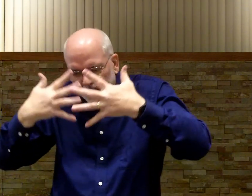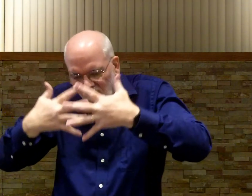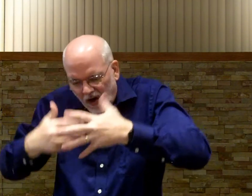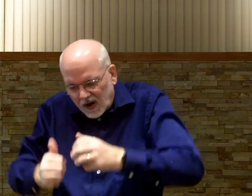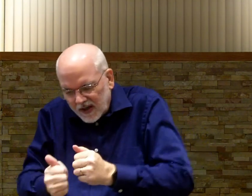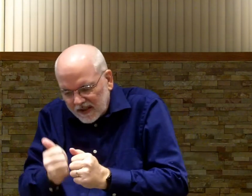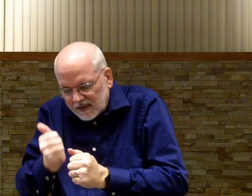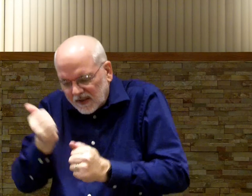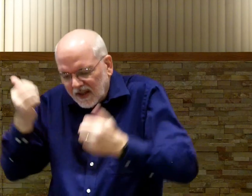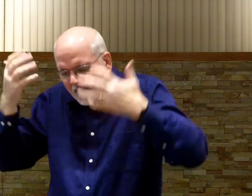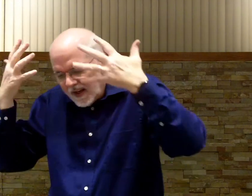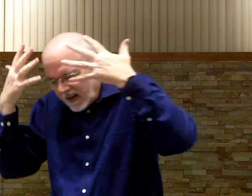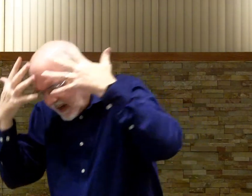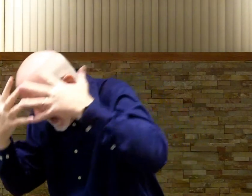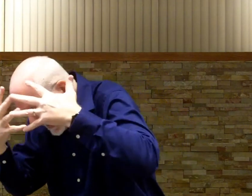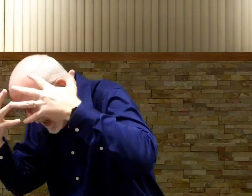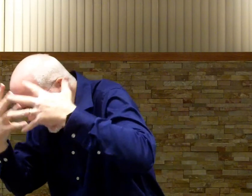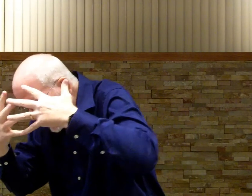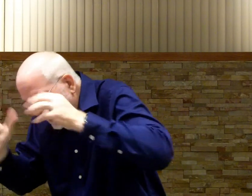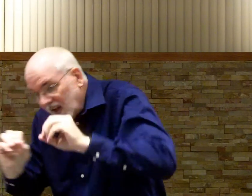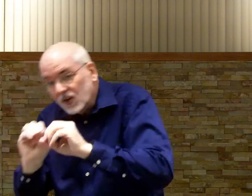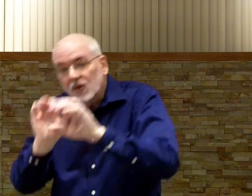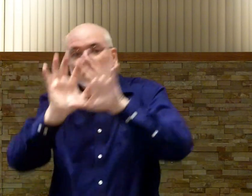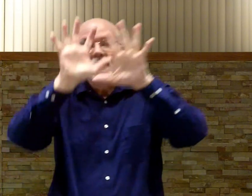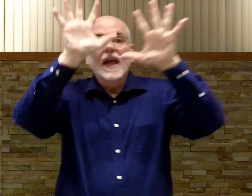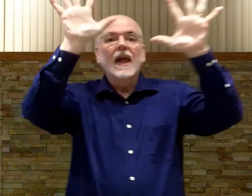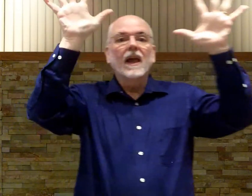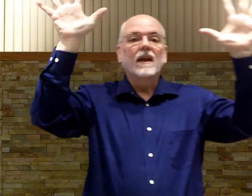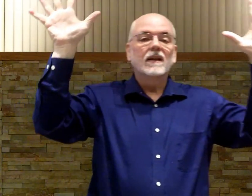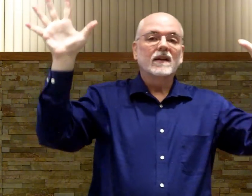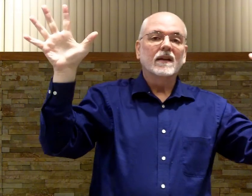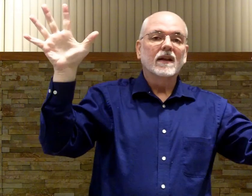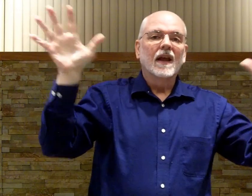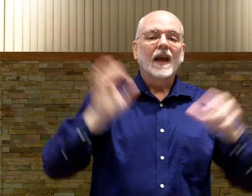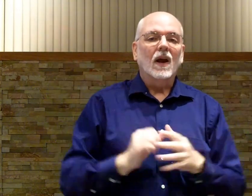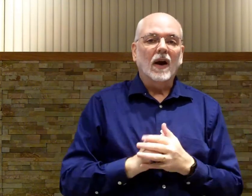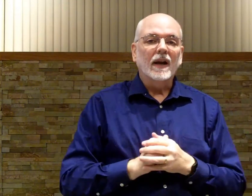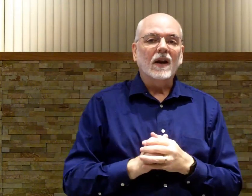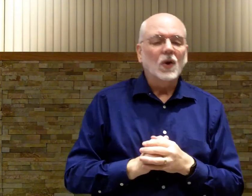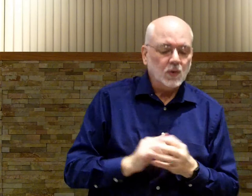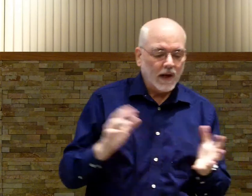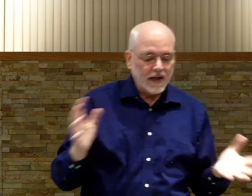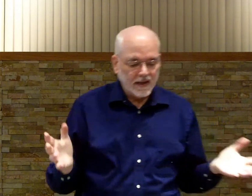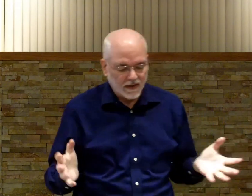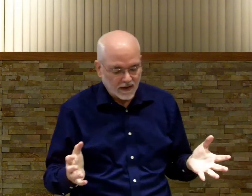darkest night today. Alright? Now notice what I did there.